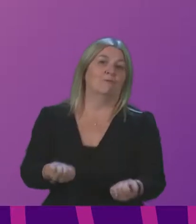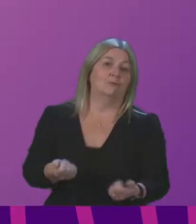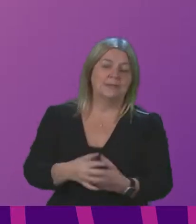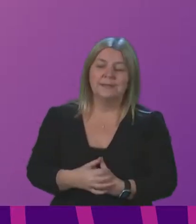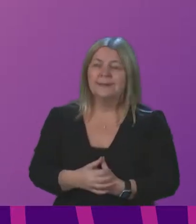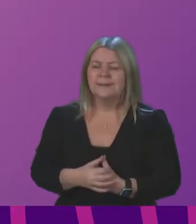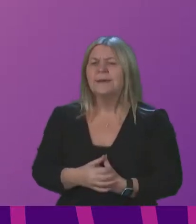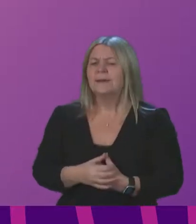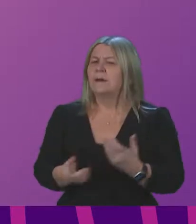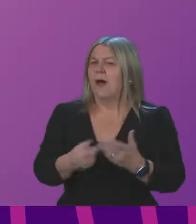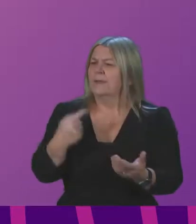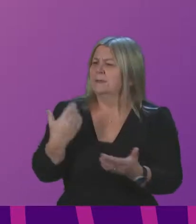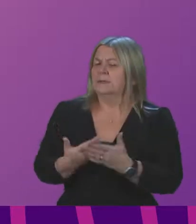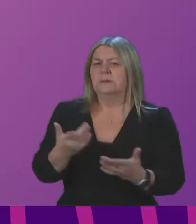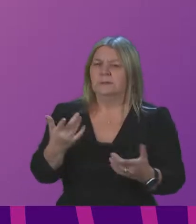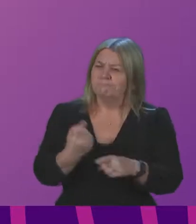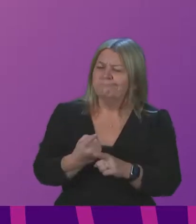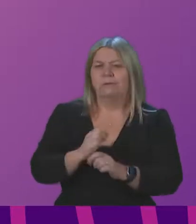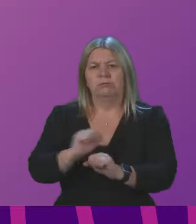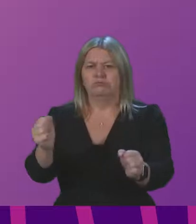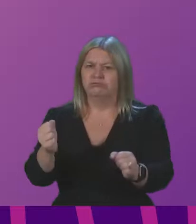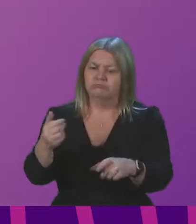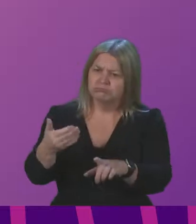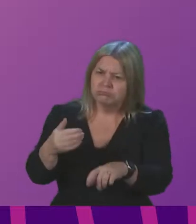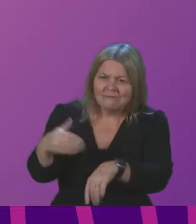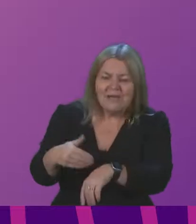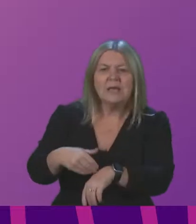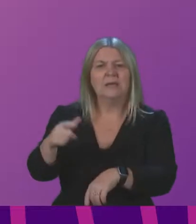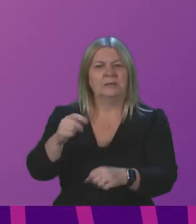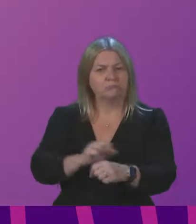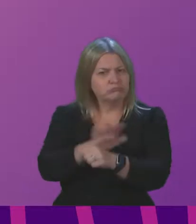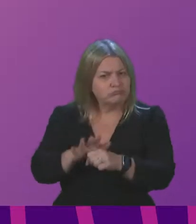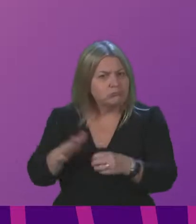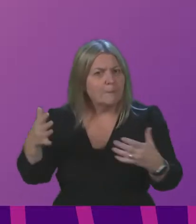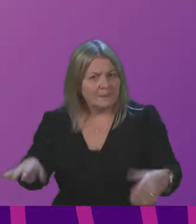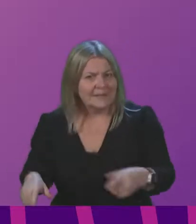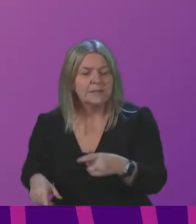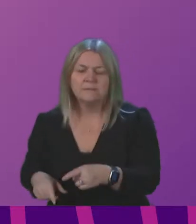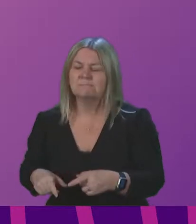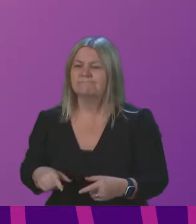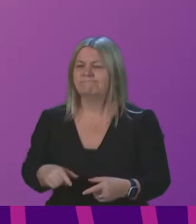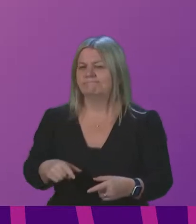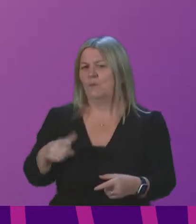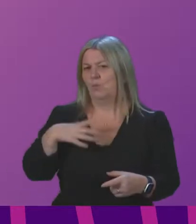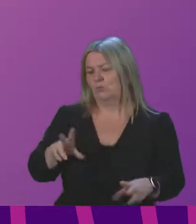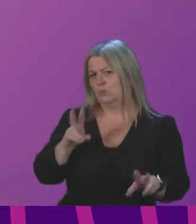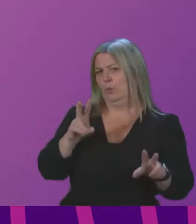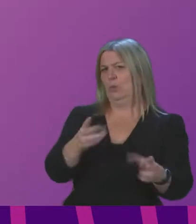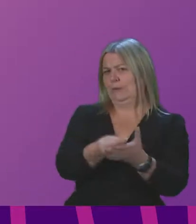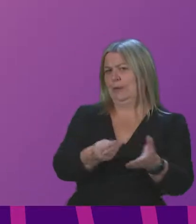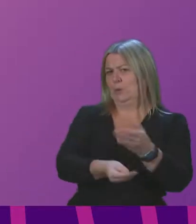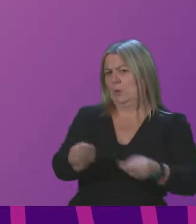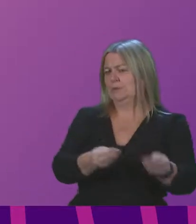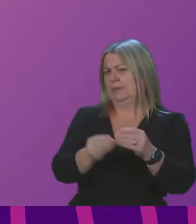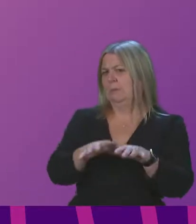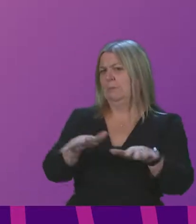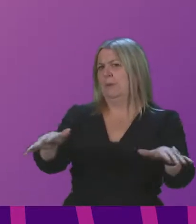the devastating impact COVID-19 has had and the work the committees are doing to shine a light on the needs of the public sector and economy as we look ahead to recovery.